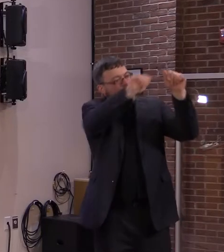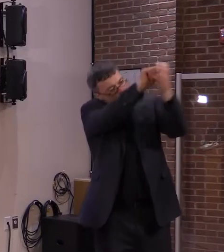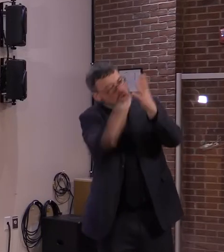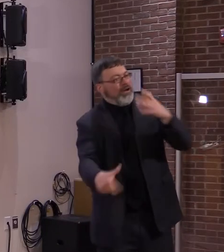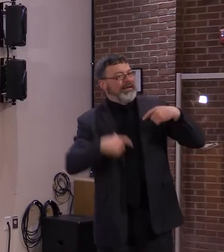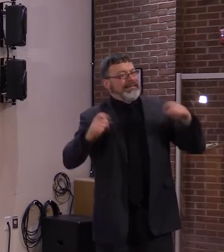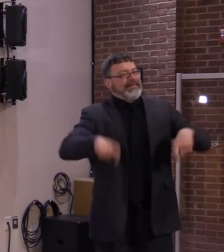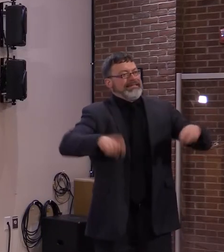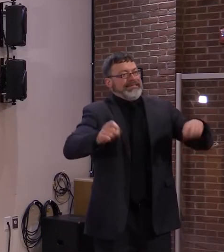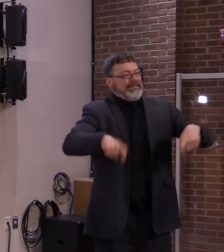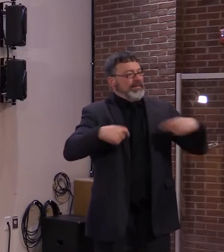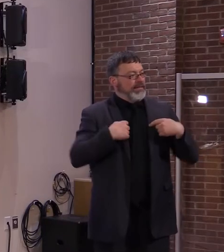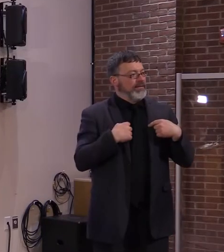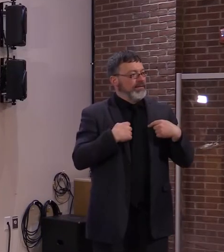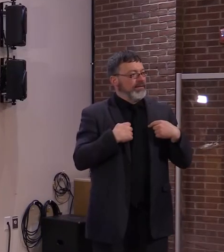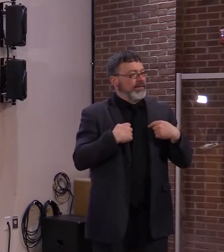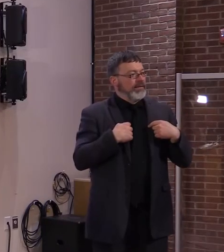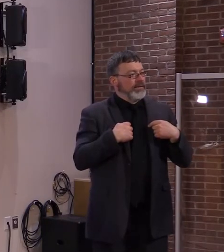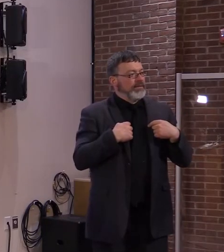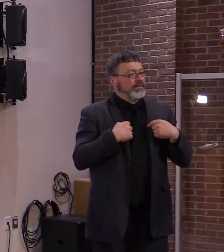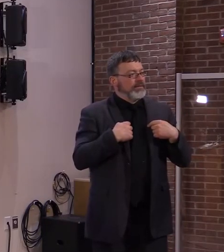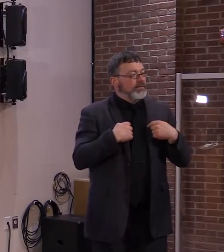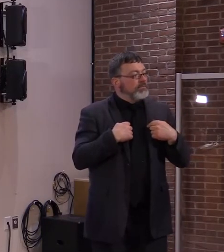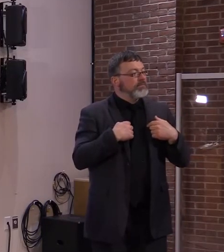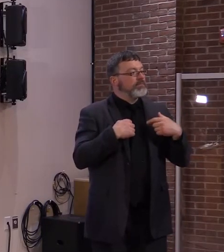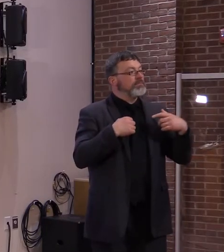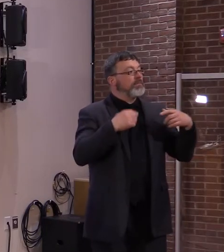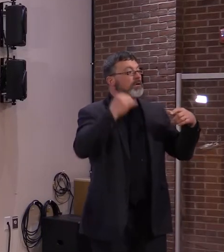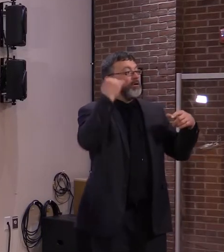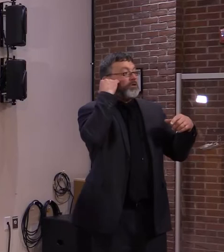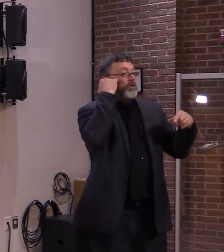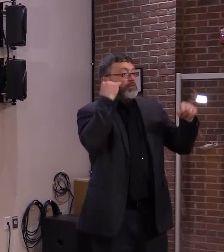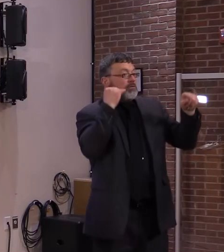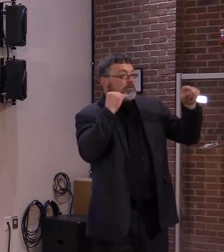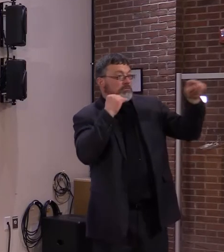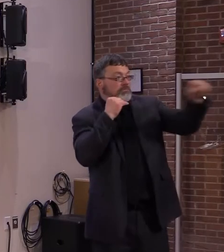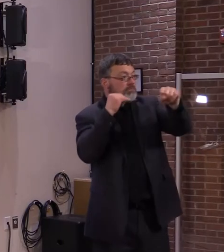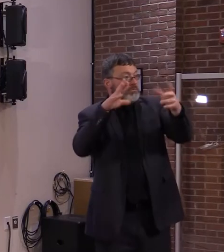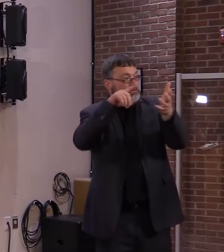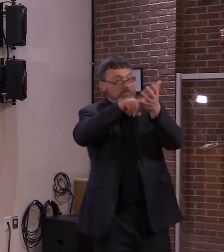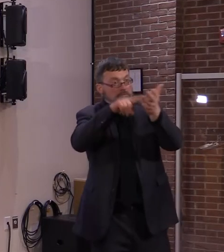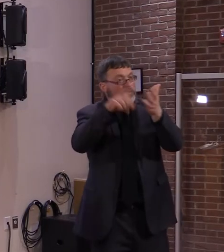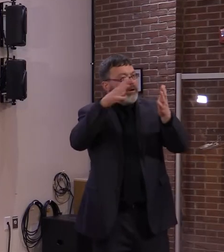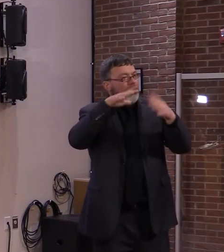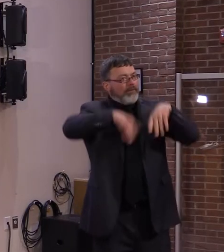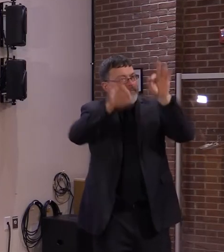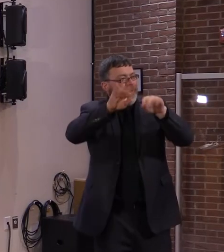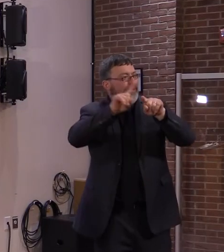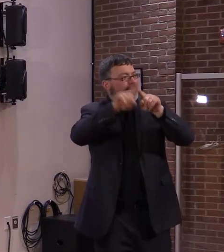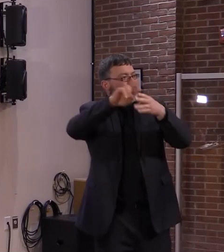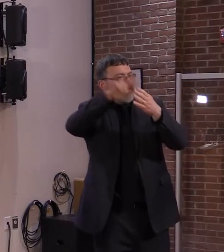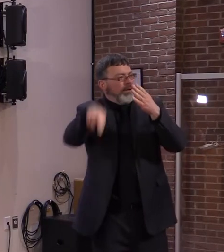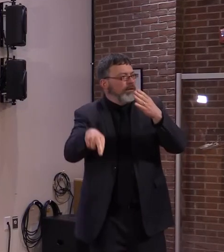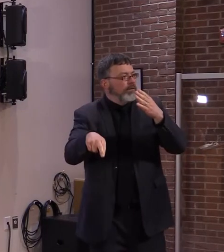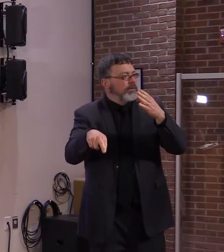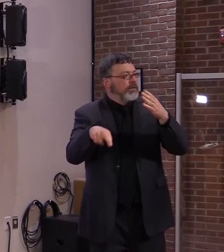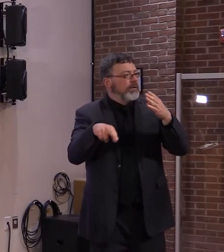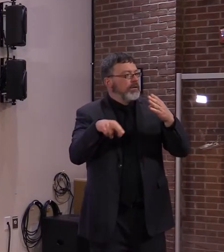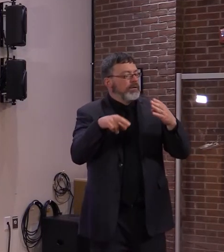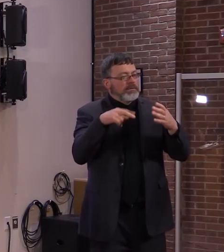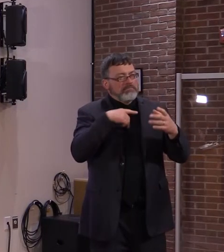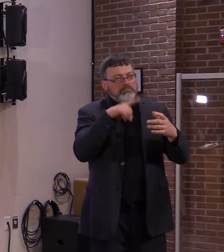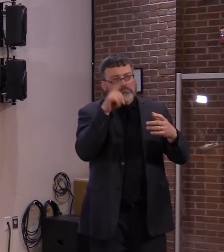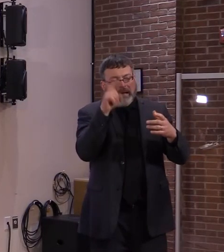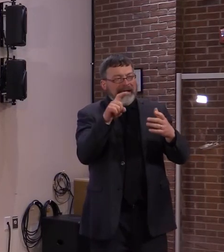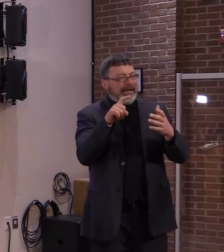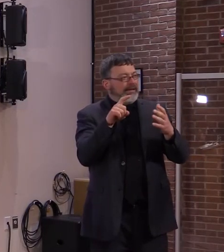some come up with different conclusions than others, but I have to be very emphatic about this because I come from the